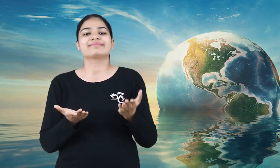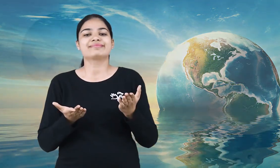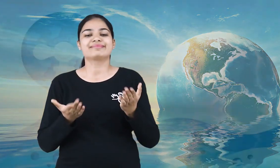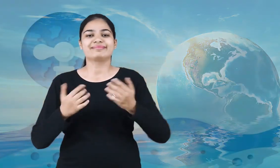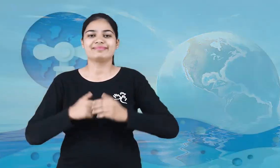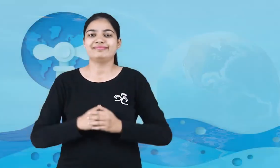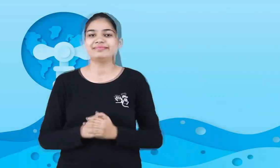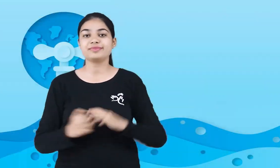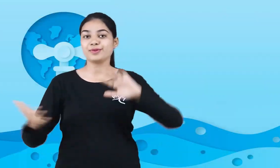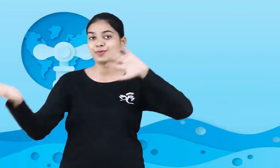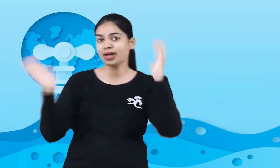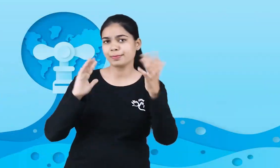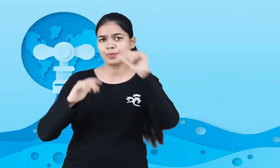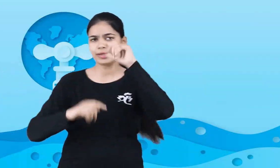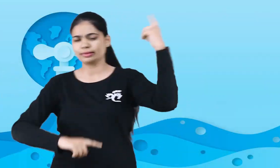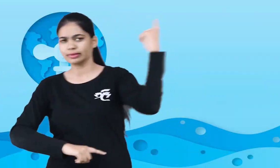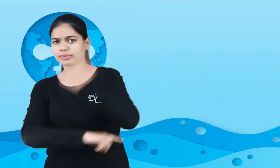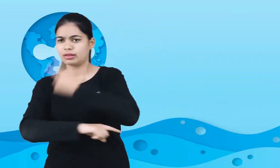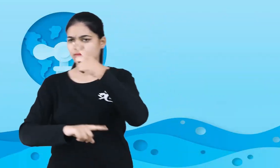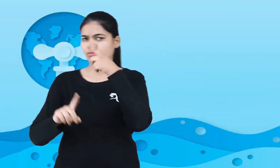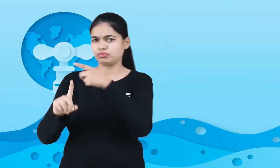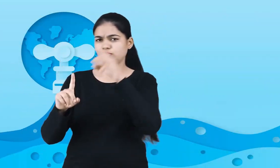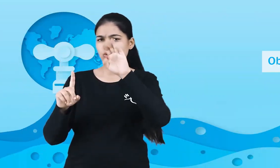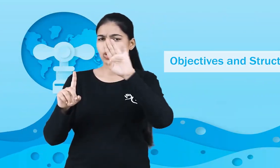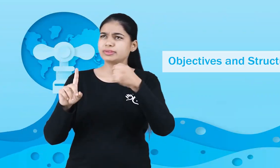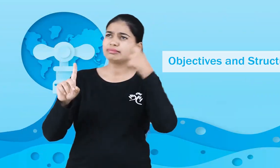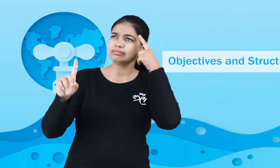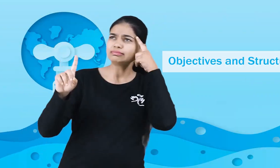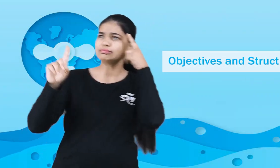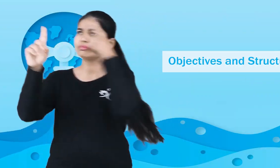Now let's learn about the objectives and structures of World Water Day.